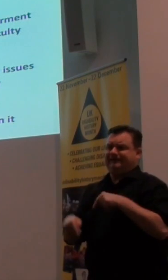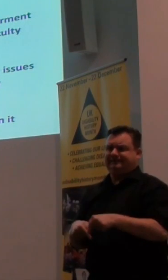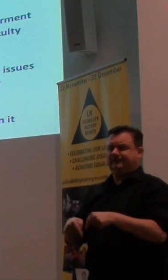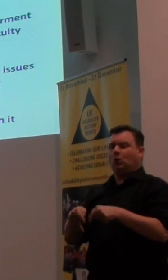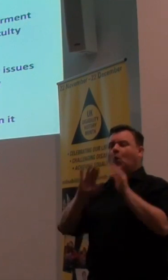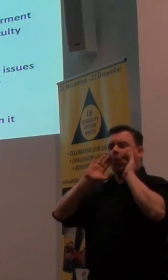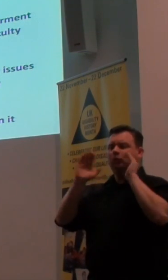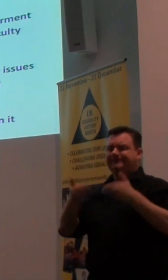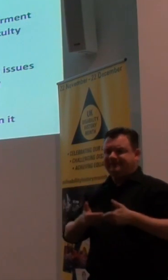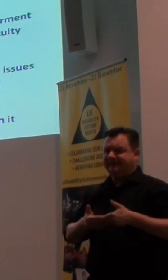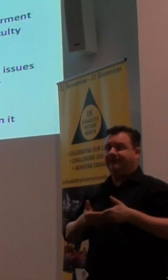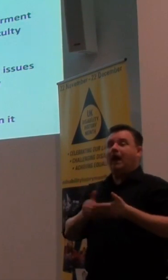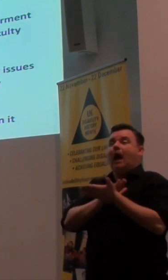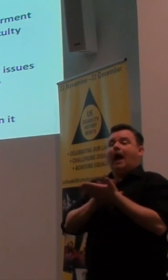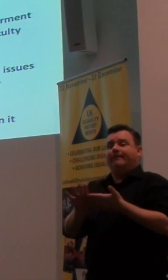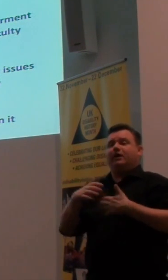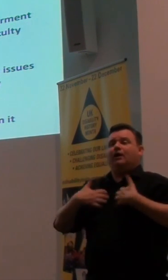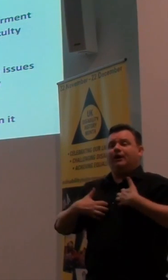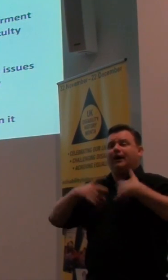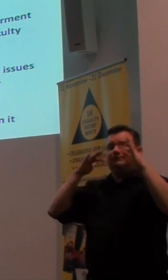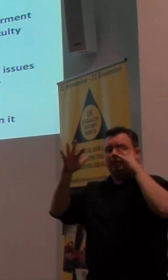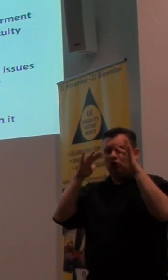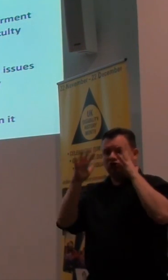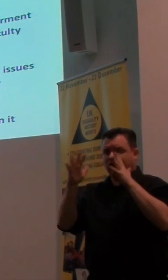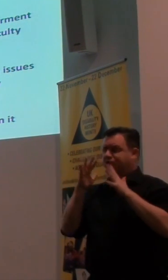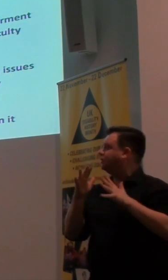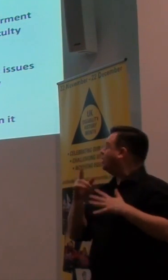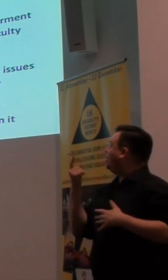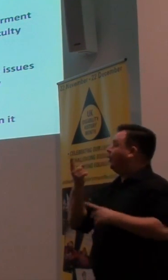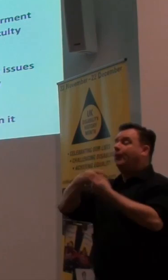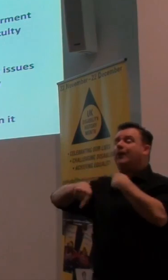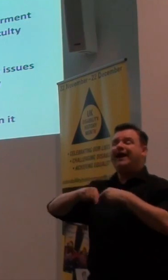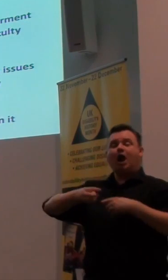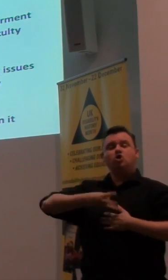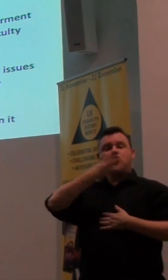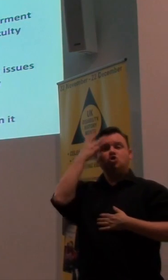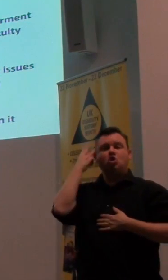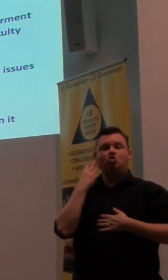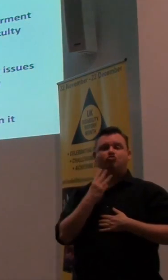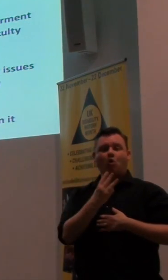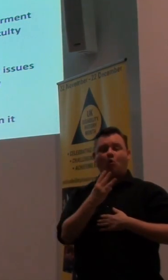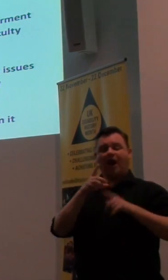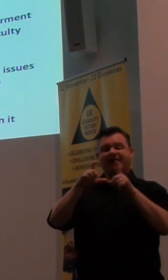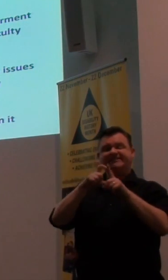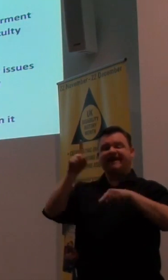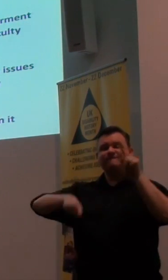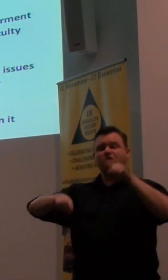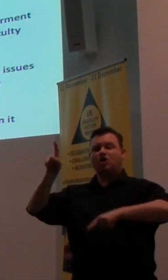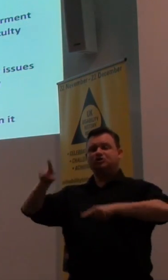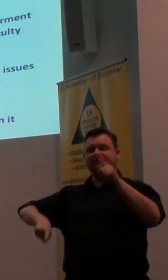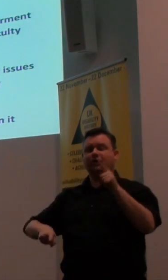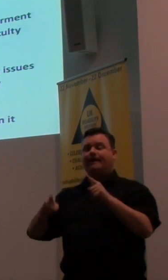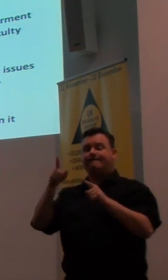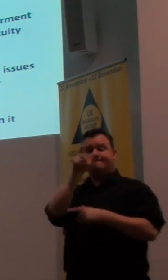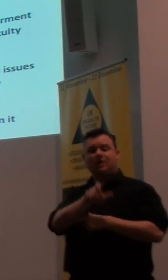autistic, hyperactive, or spurgers. What we are is neurodiverse people, persons with cerebral palsy, persons with mental